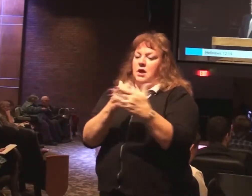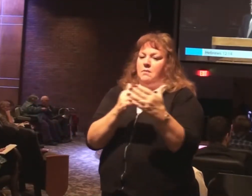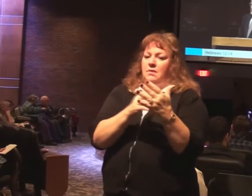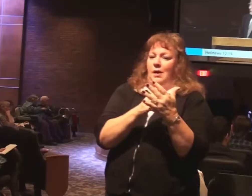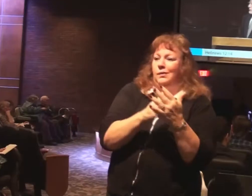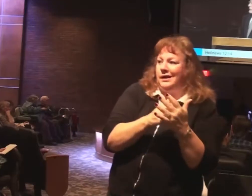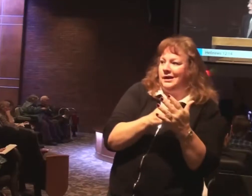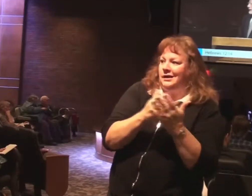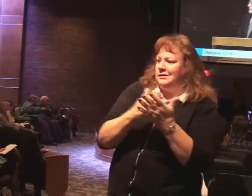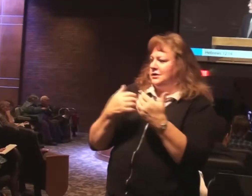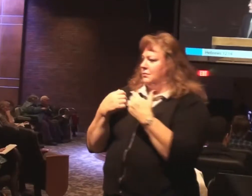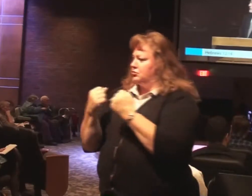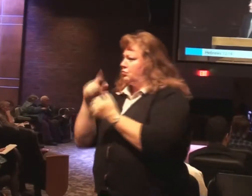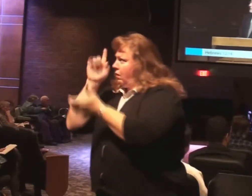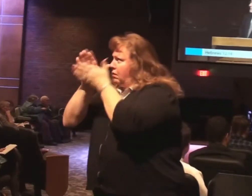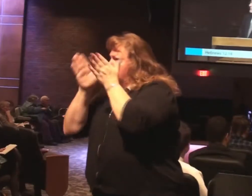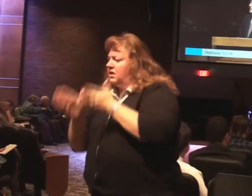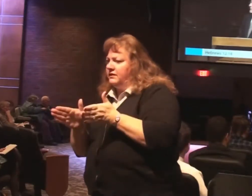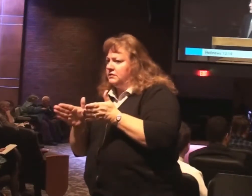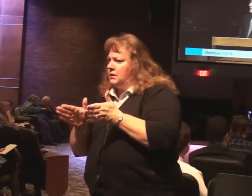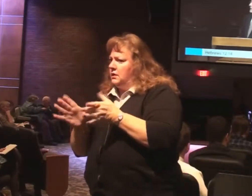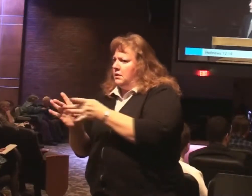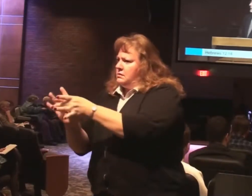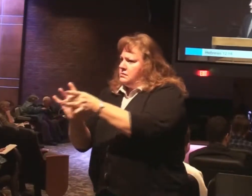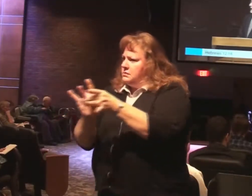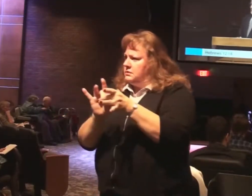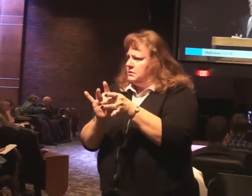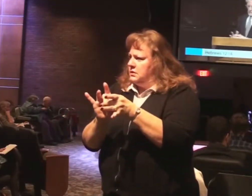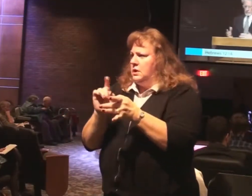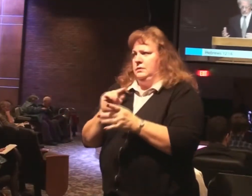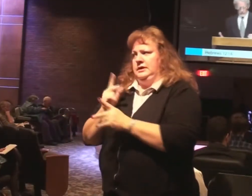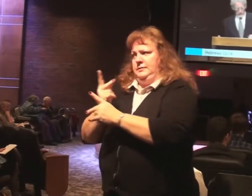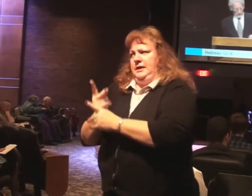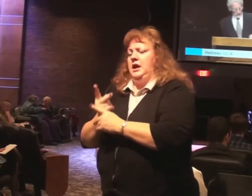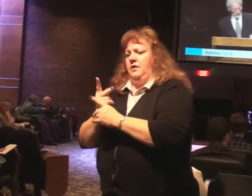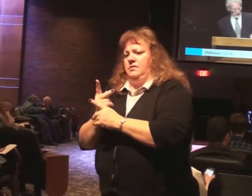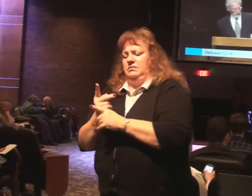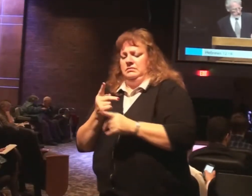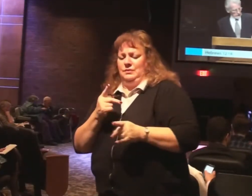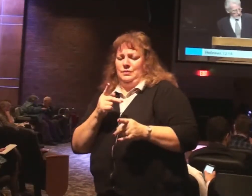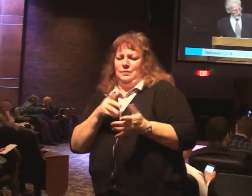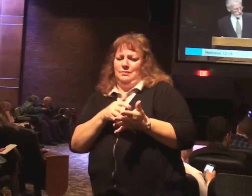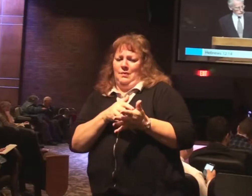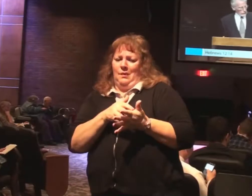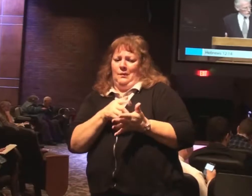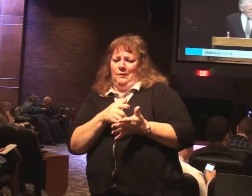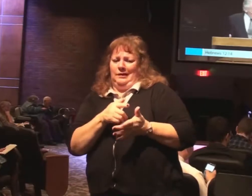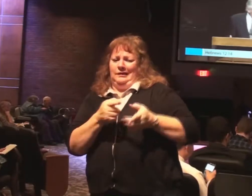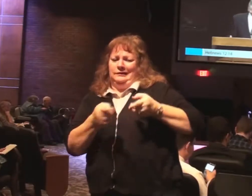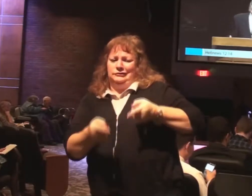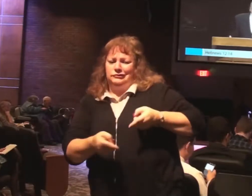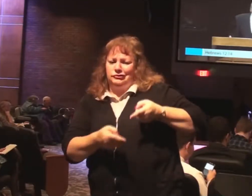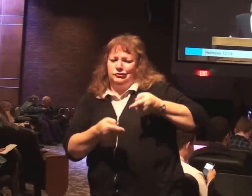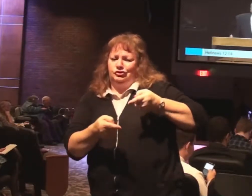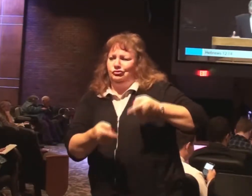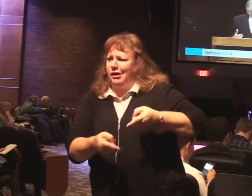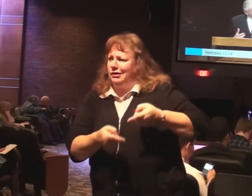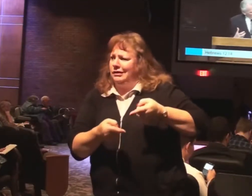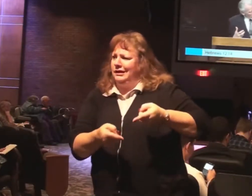So we want to be careful. We look with disdain. Someone's weak. And they're struggling. They're having a hard time.